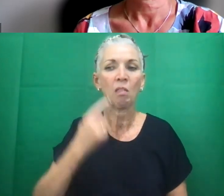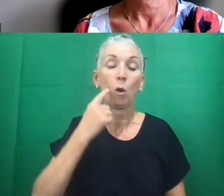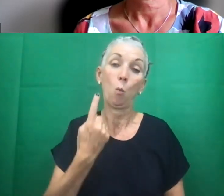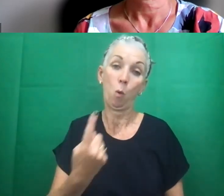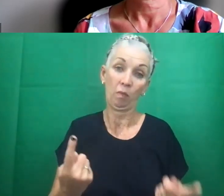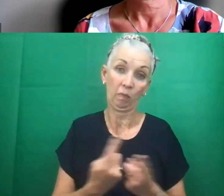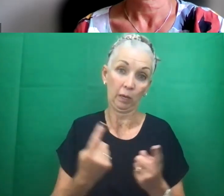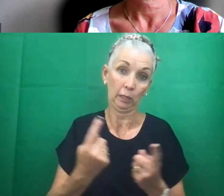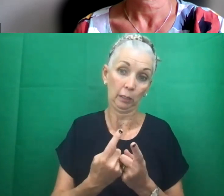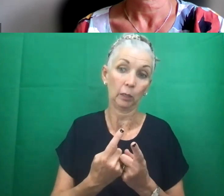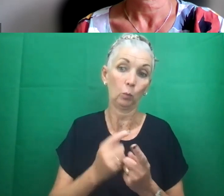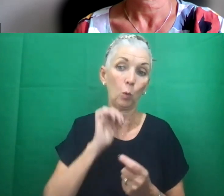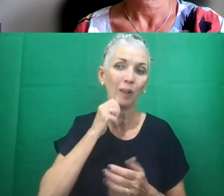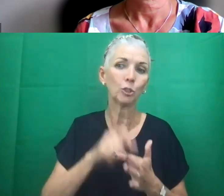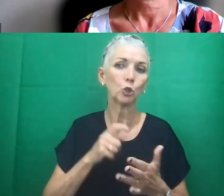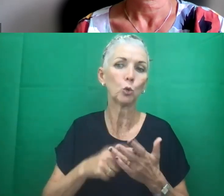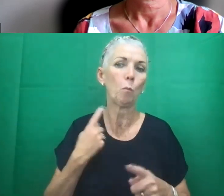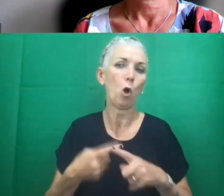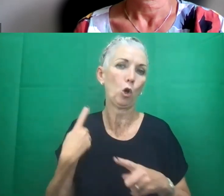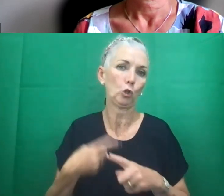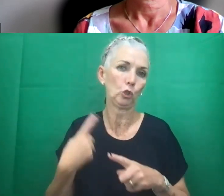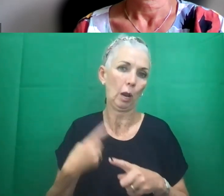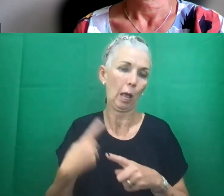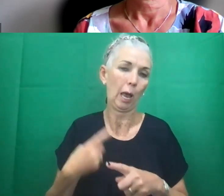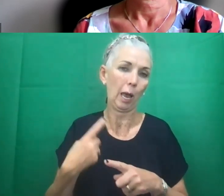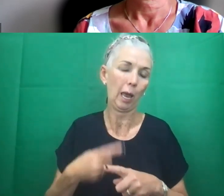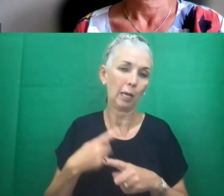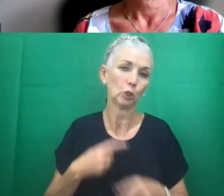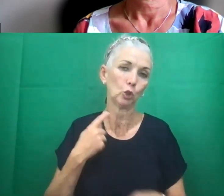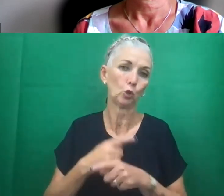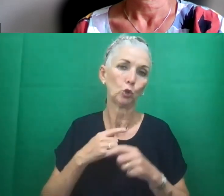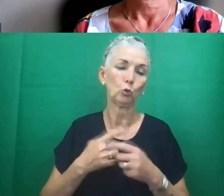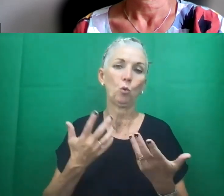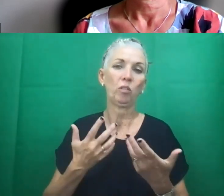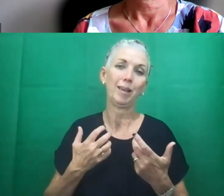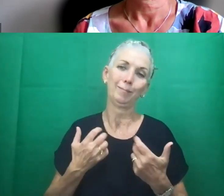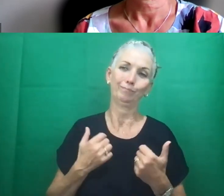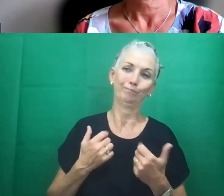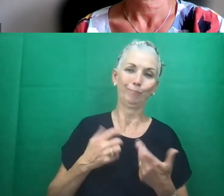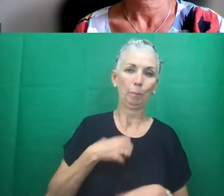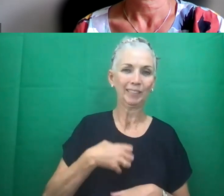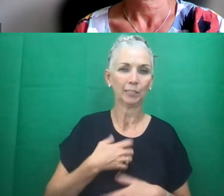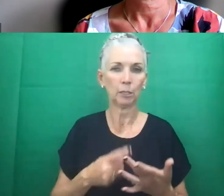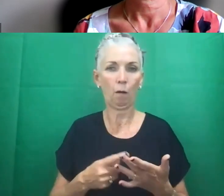more urgently maybe is is really talk to the Minister for Disabled People about whether a legal